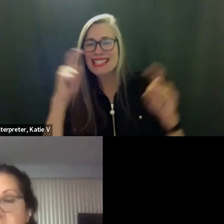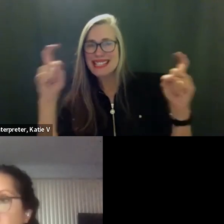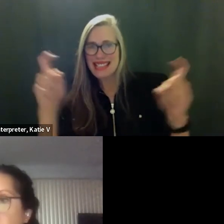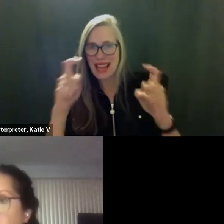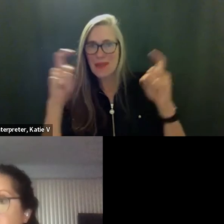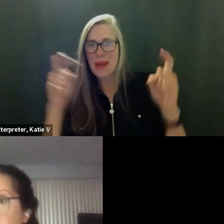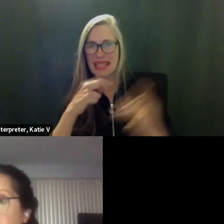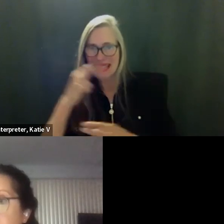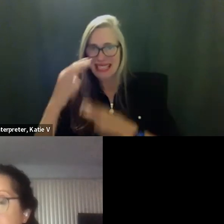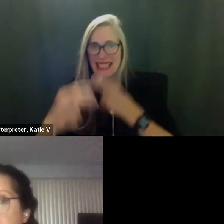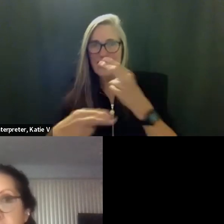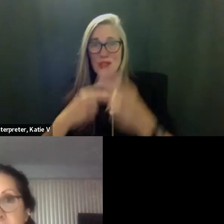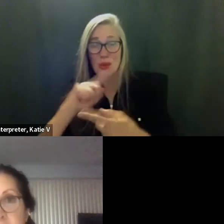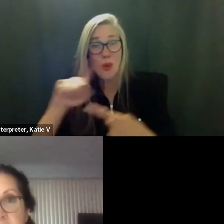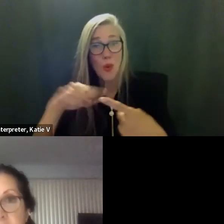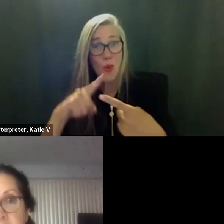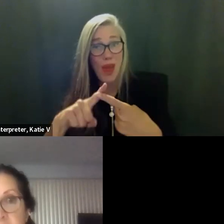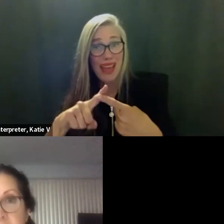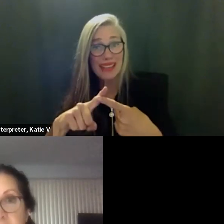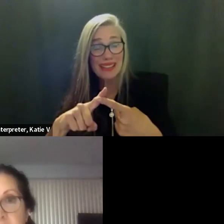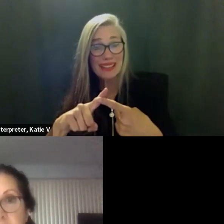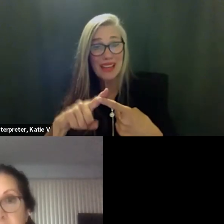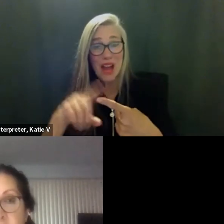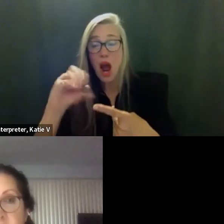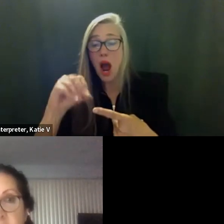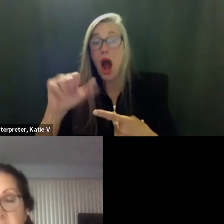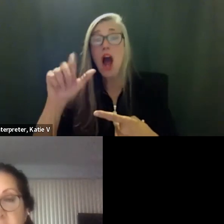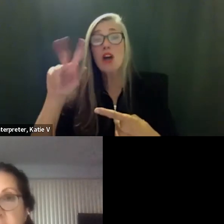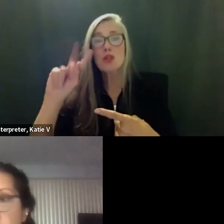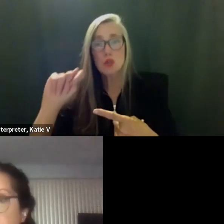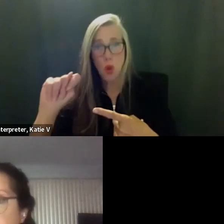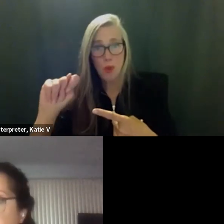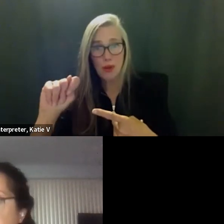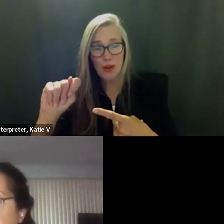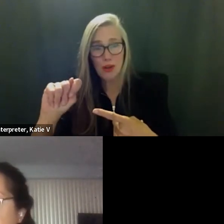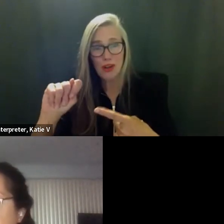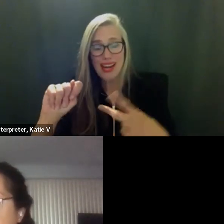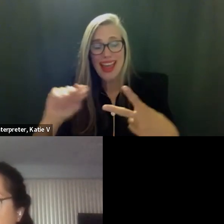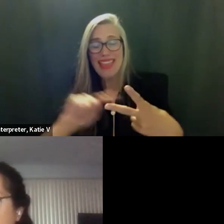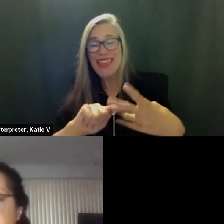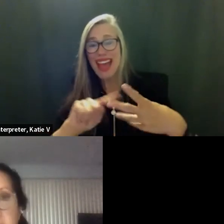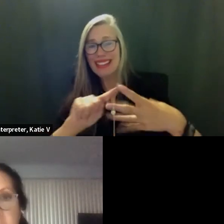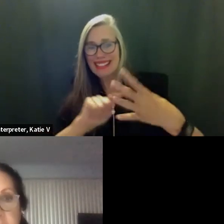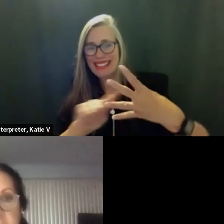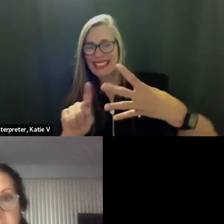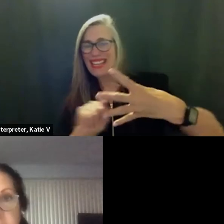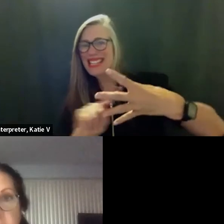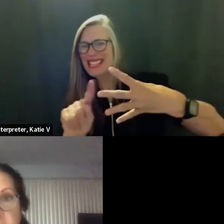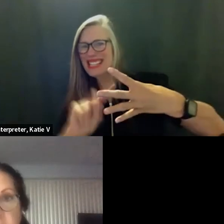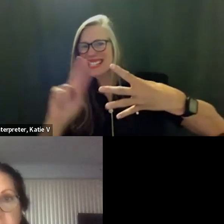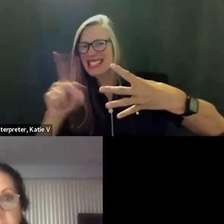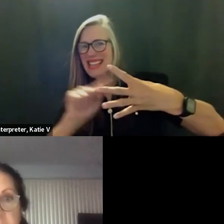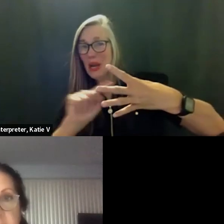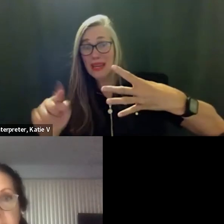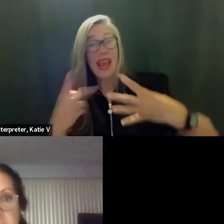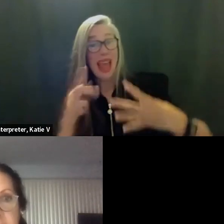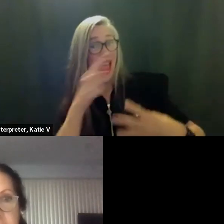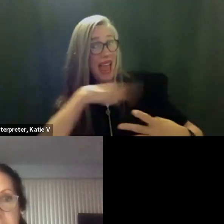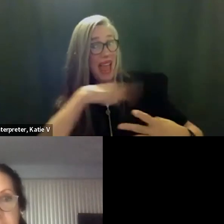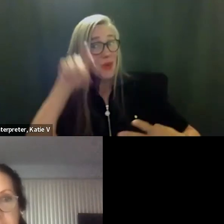week of october okay okay and for us to draft a resolution you know in that regard